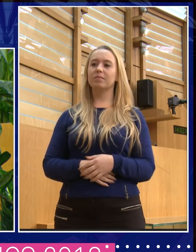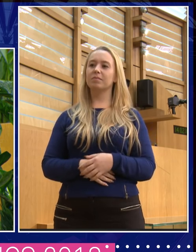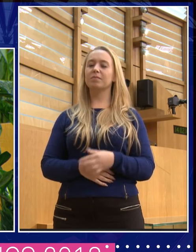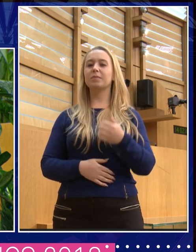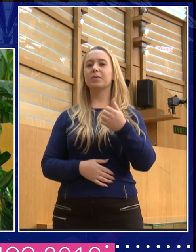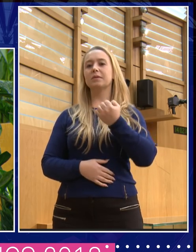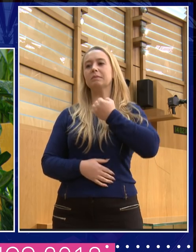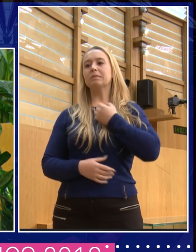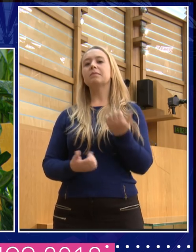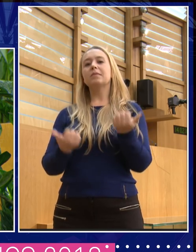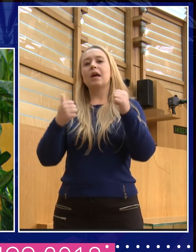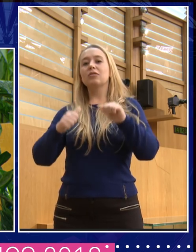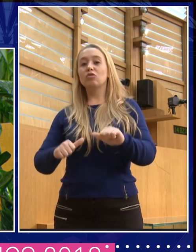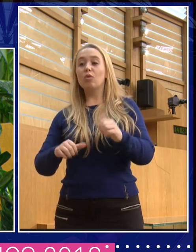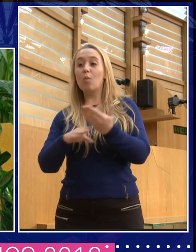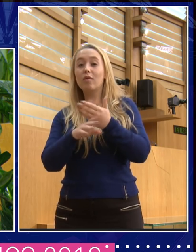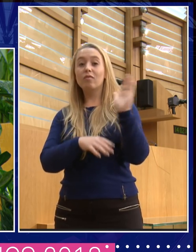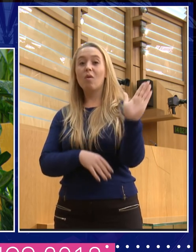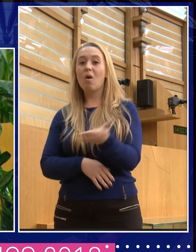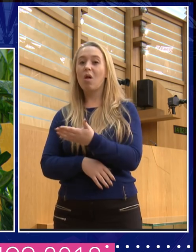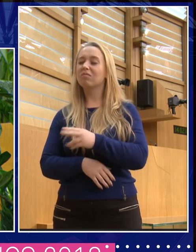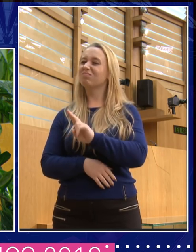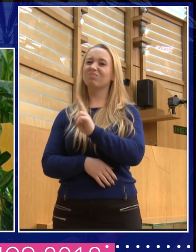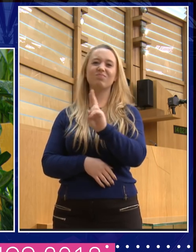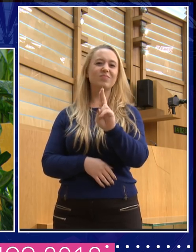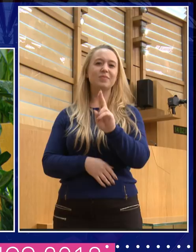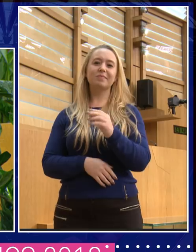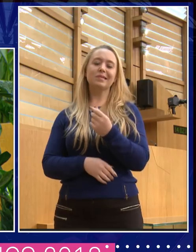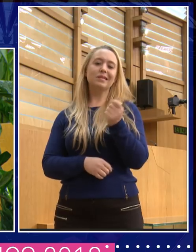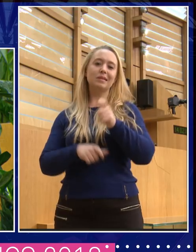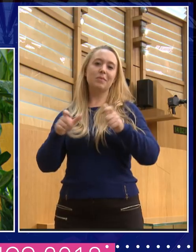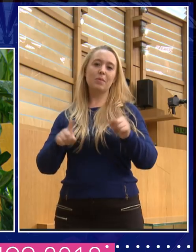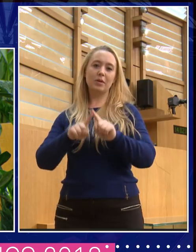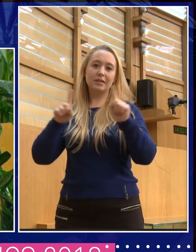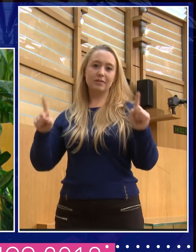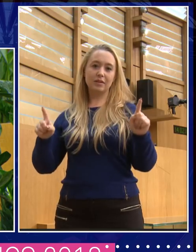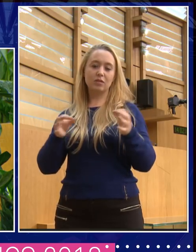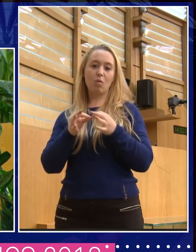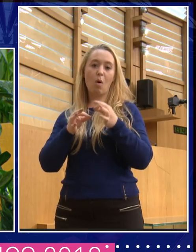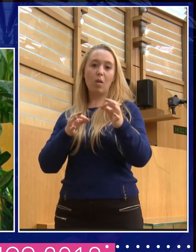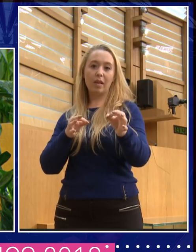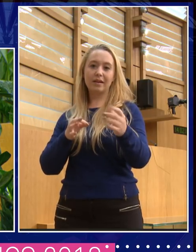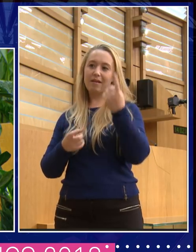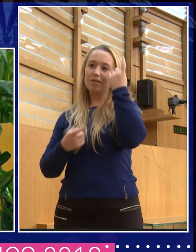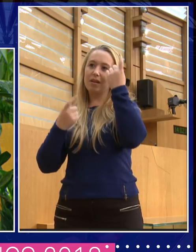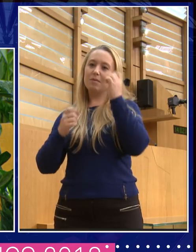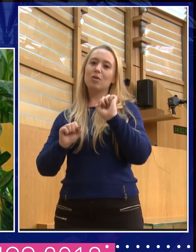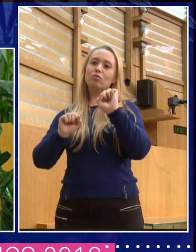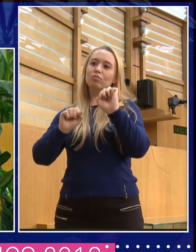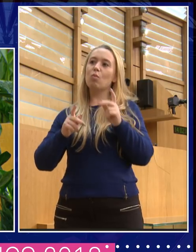works for everybody. And I think if you're, if you're working online, you have to find your own way of dealing with this. But I thought,